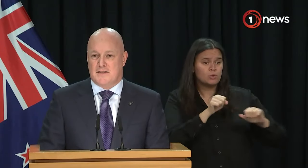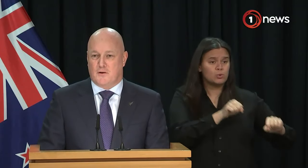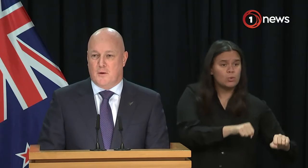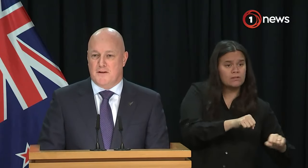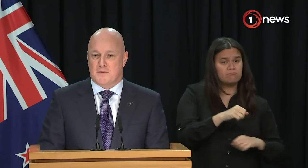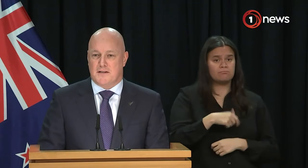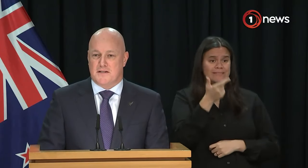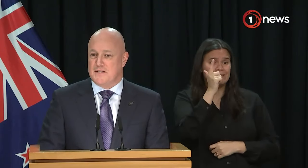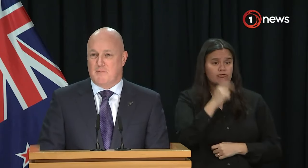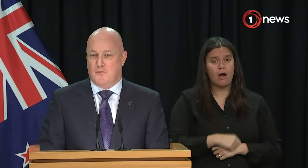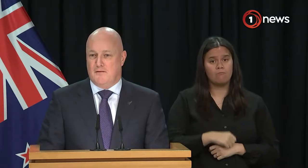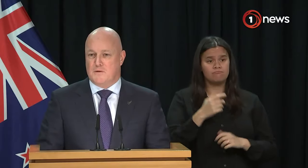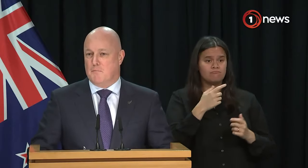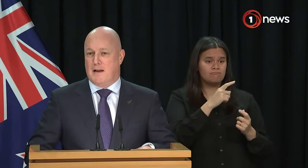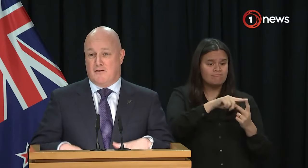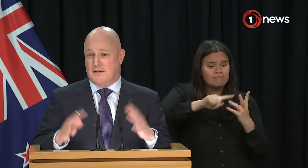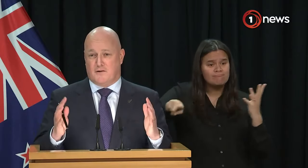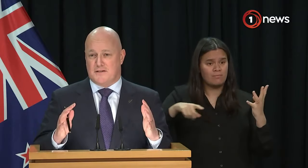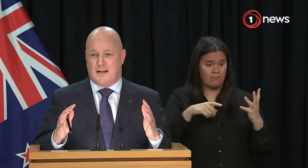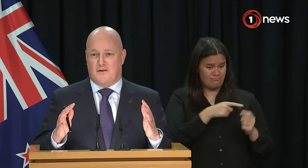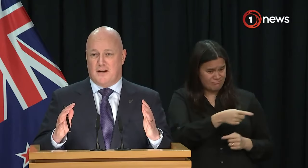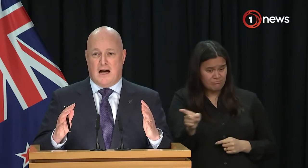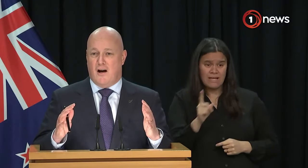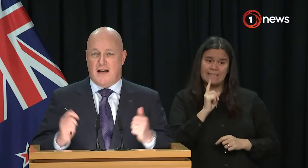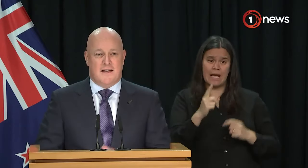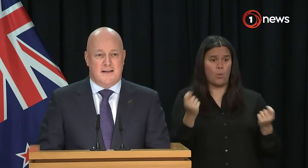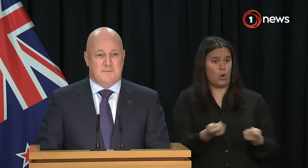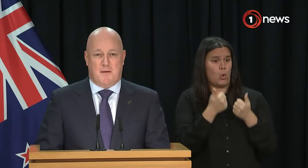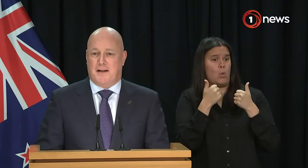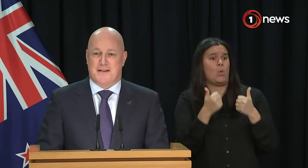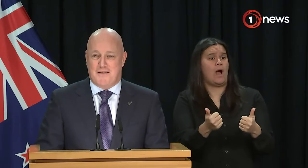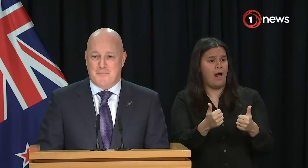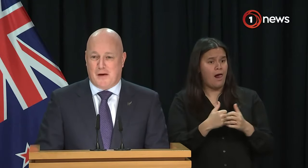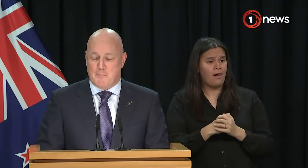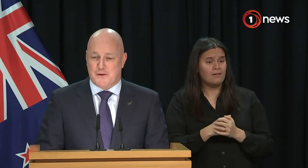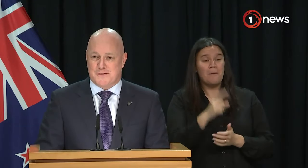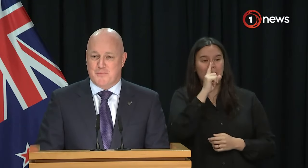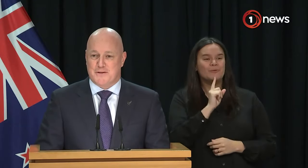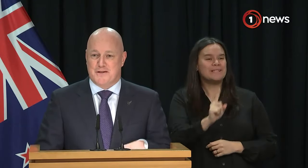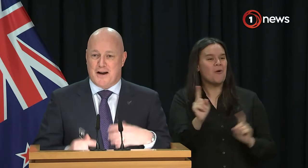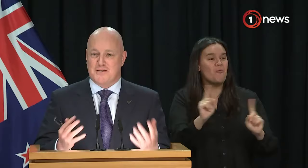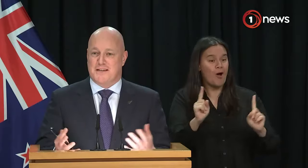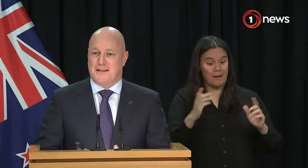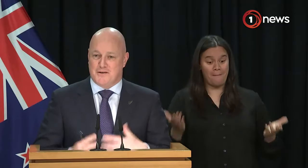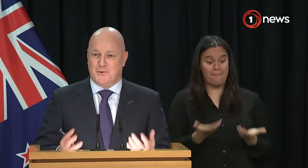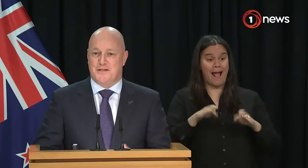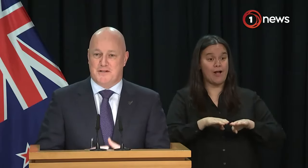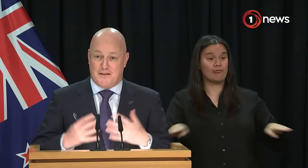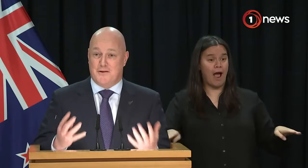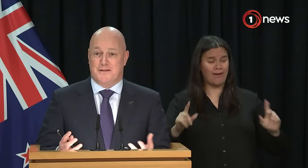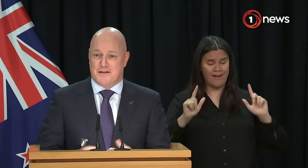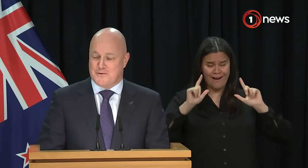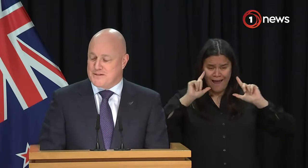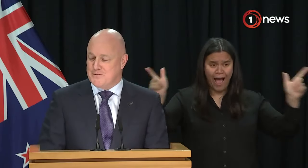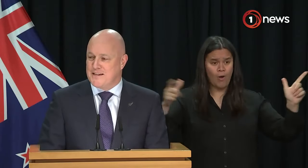Zealand, it's very obvious to us the decibel levels in playgrounds across the country are high as people actually are having person-to-person interactions again and talking